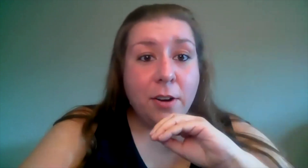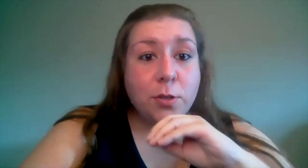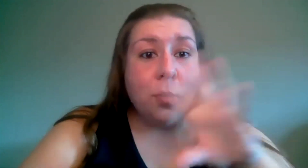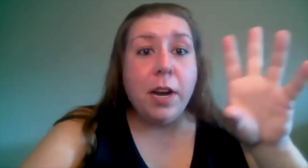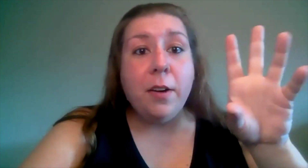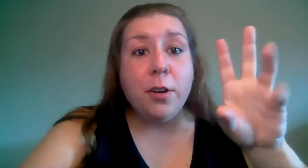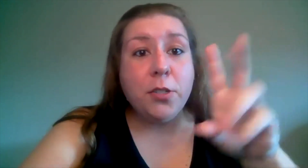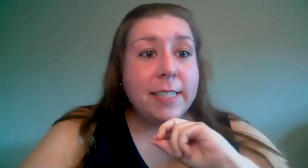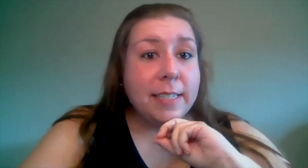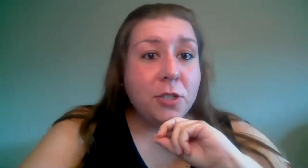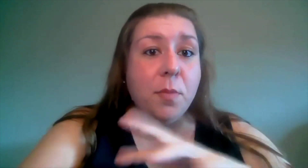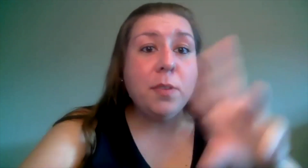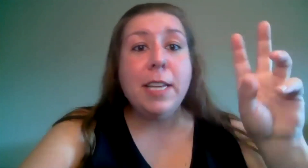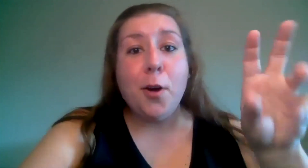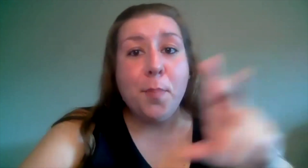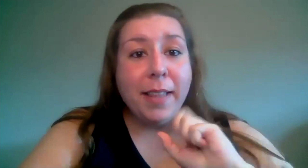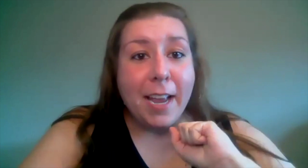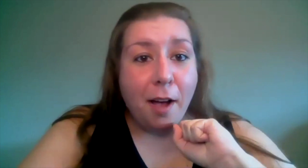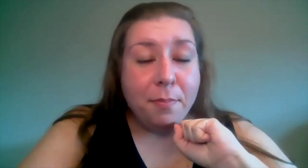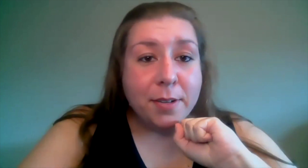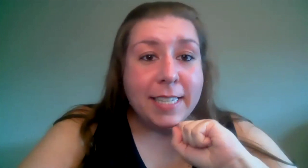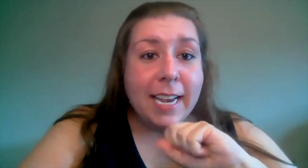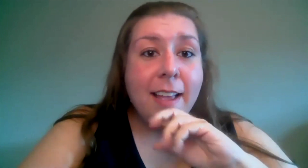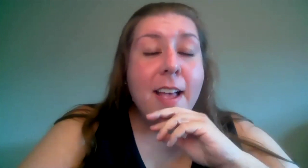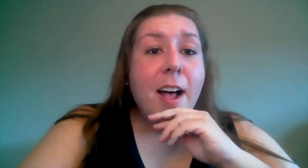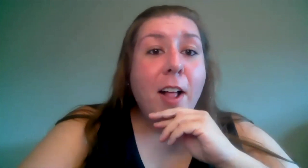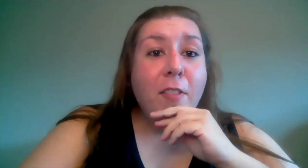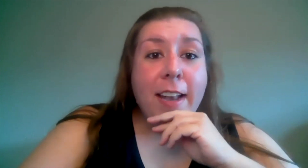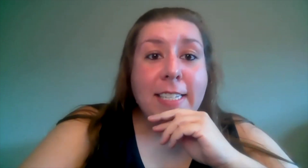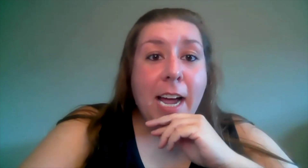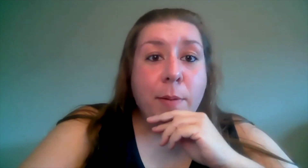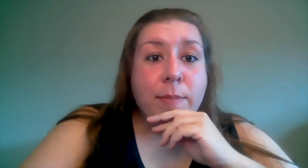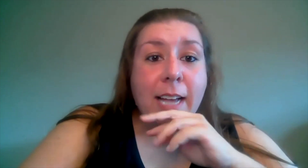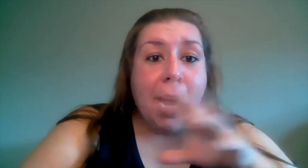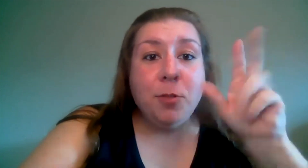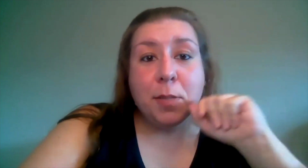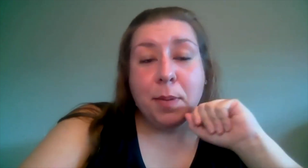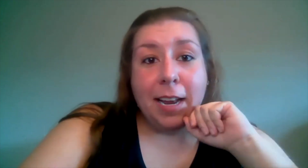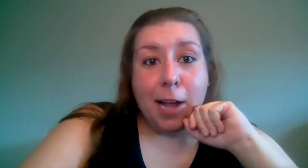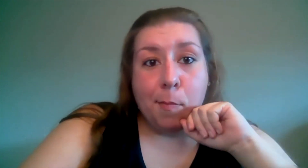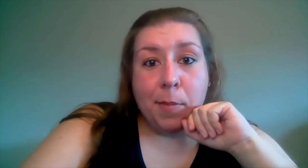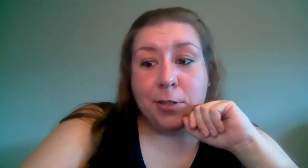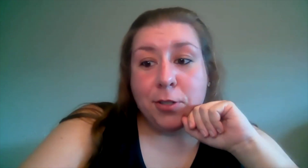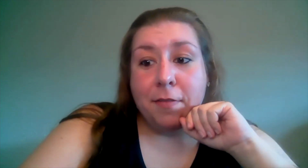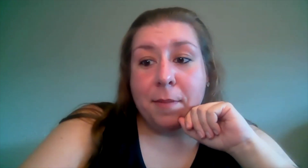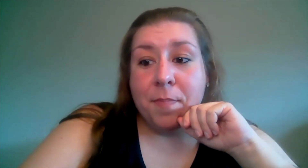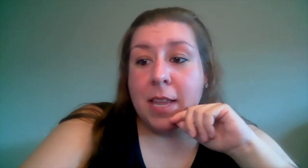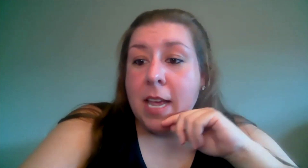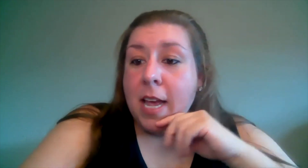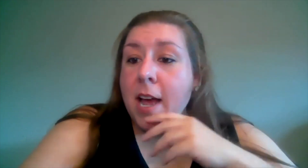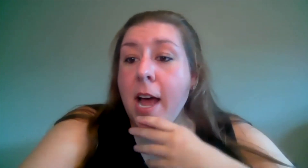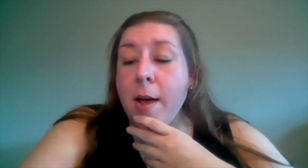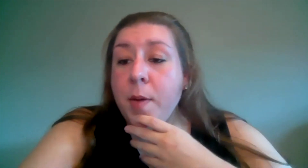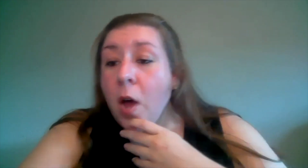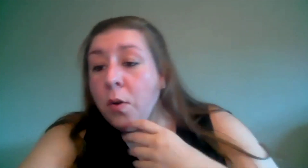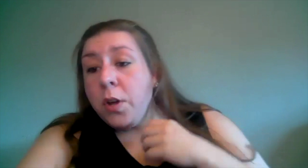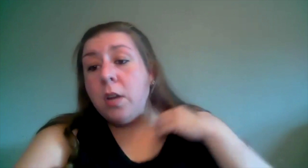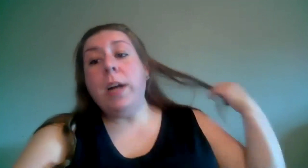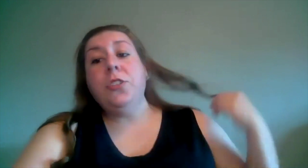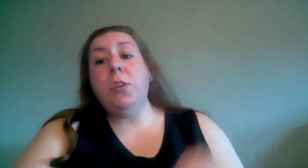underscoring or transition music or playoff music a lot of times i'm just playing a couple measures of it um oh good question